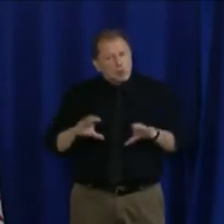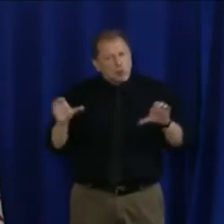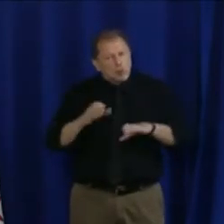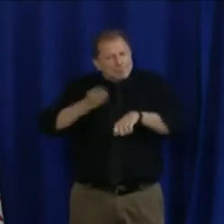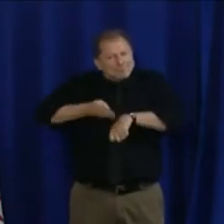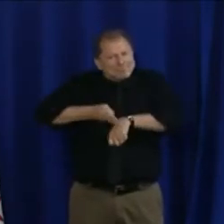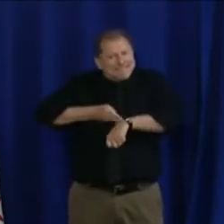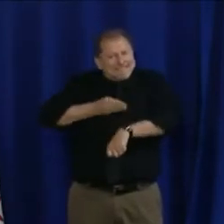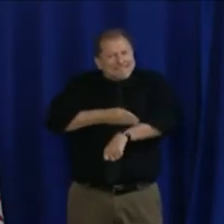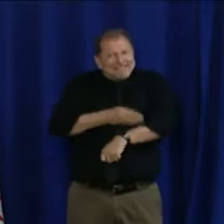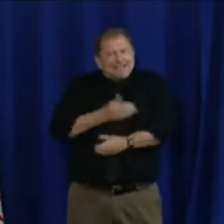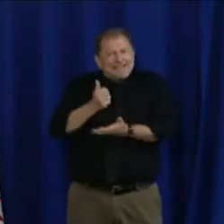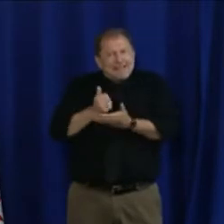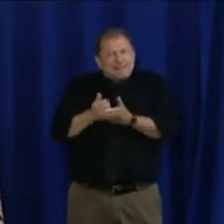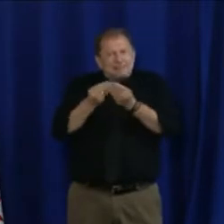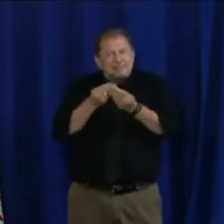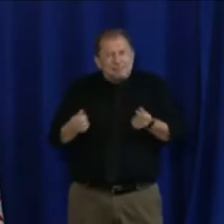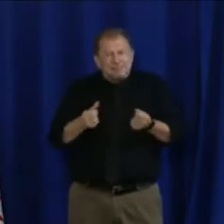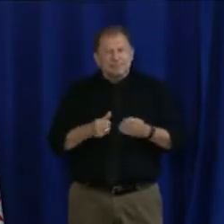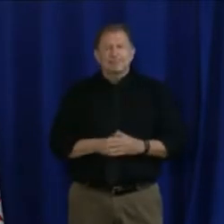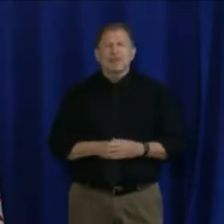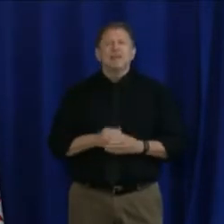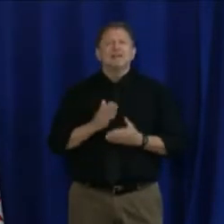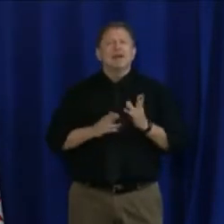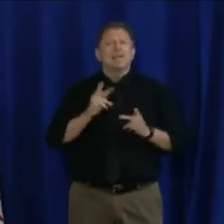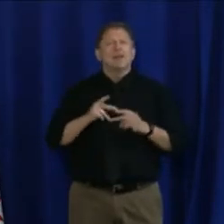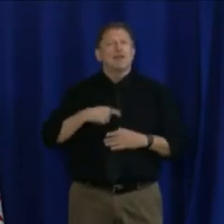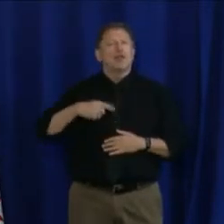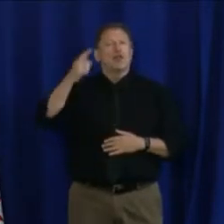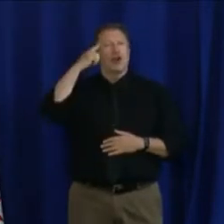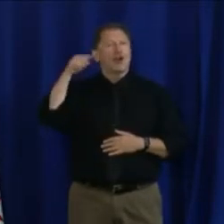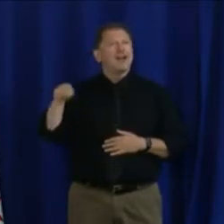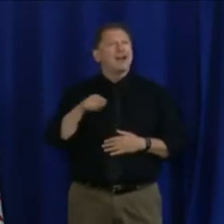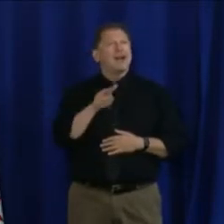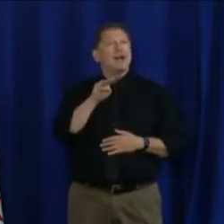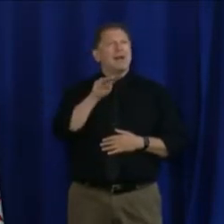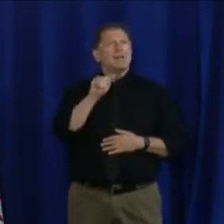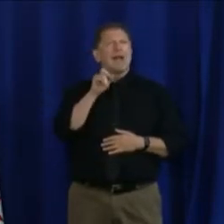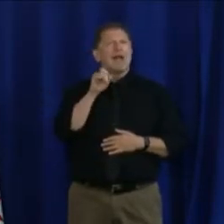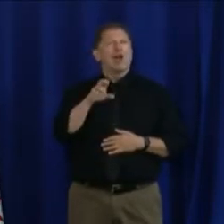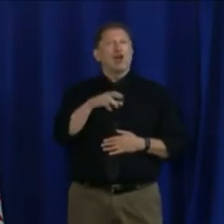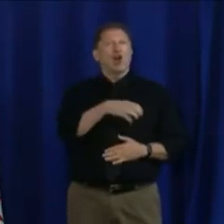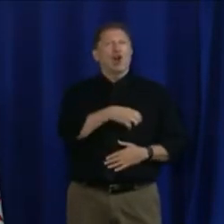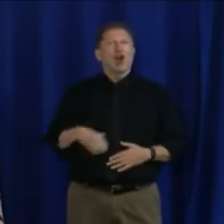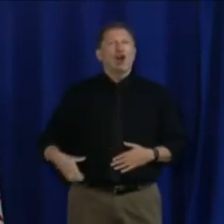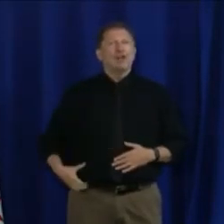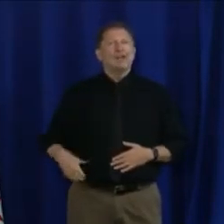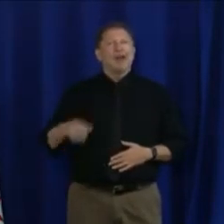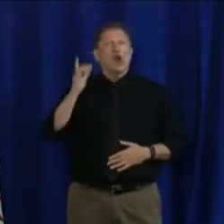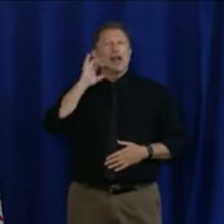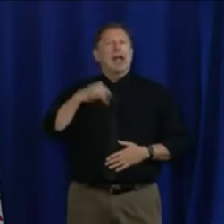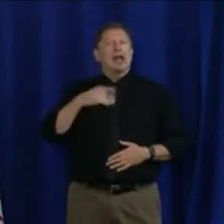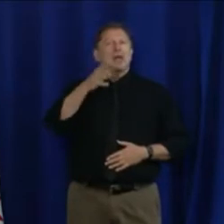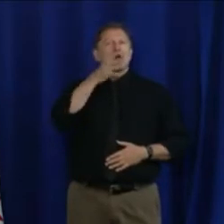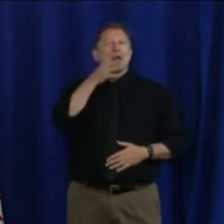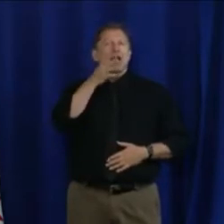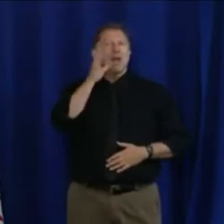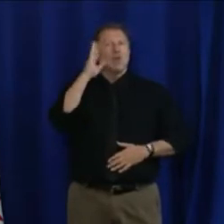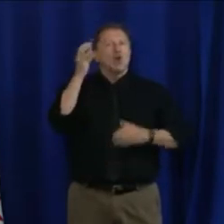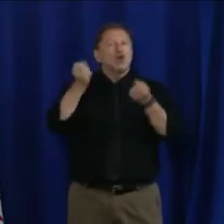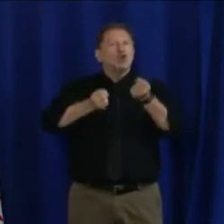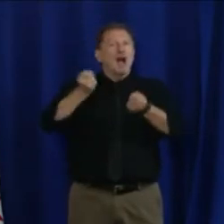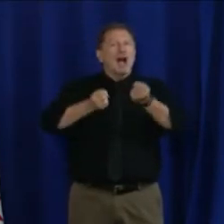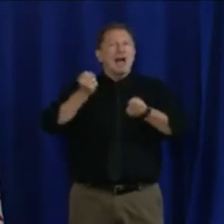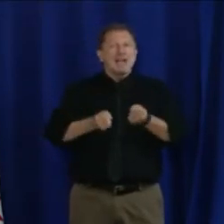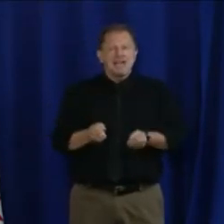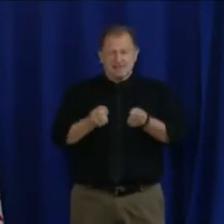Some of you have joked that I'm like the mom who will tear in the car around when you're acting up. No friends, it's